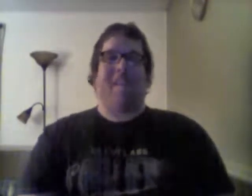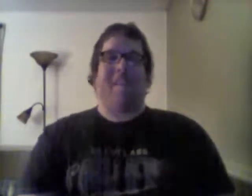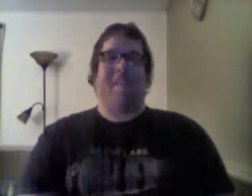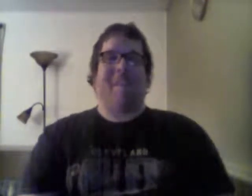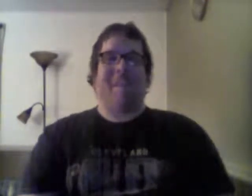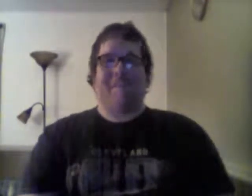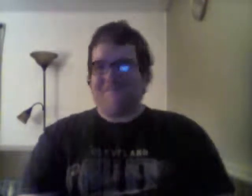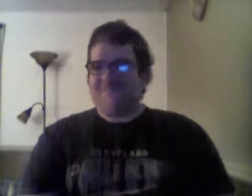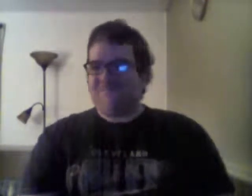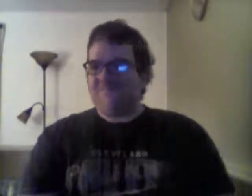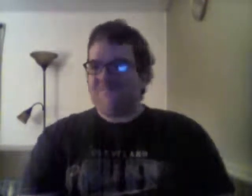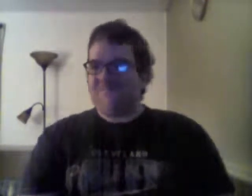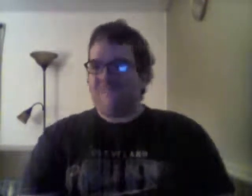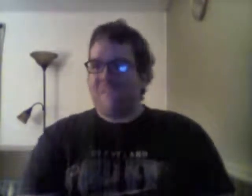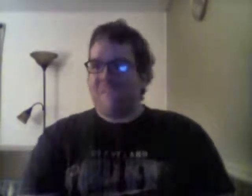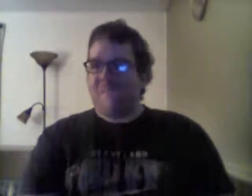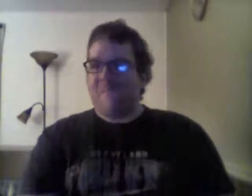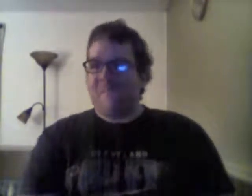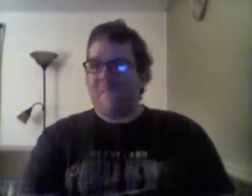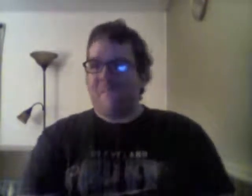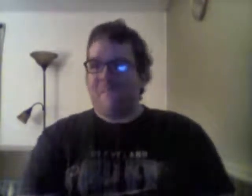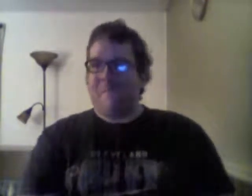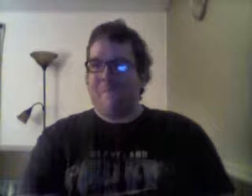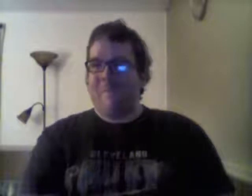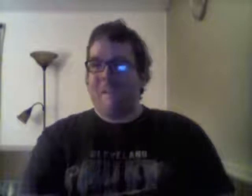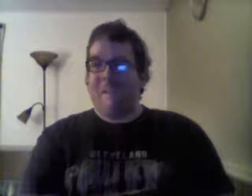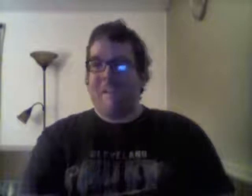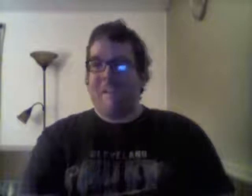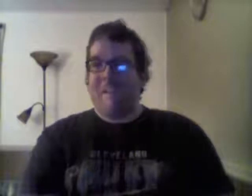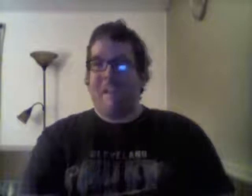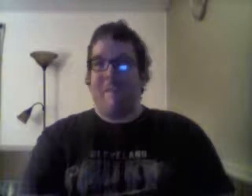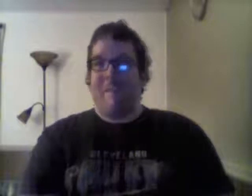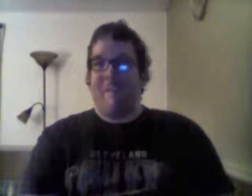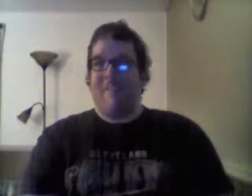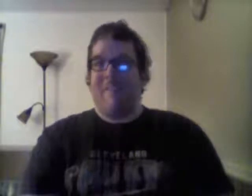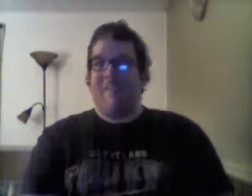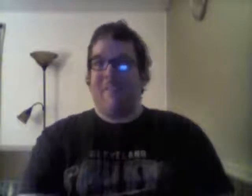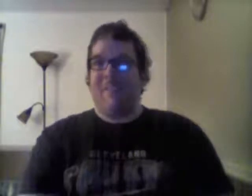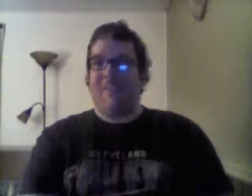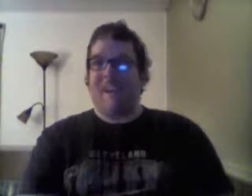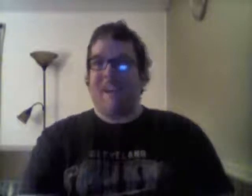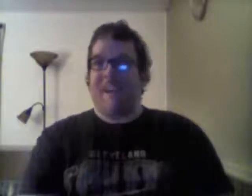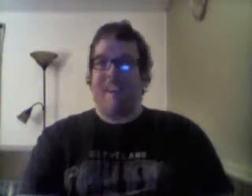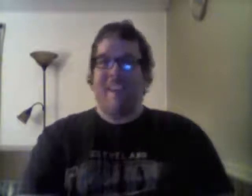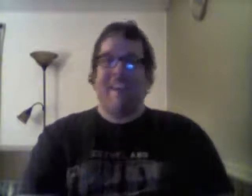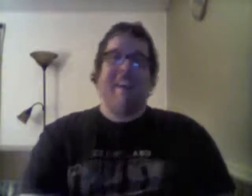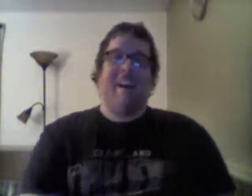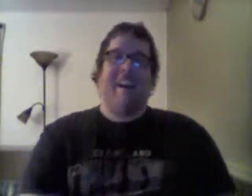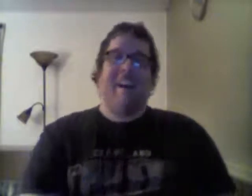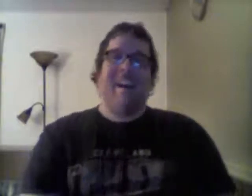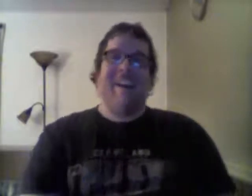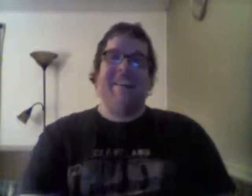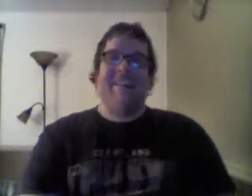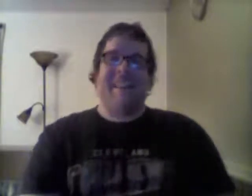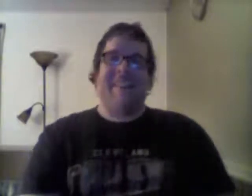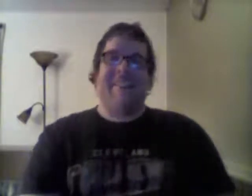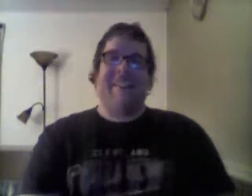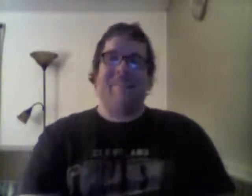satisfying, you know, conclusion. That, again, I wanted to see these fuckers die. Uh, the second segment